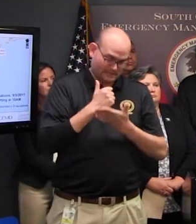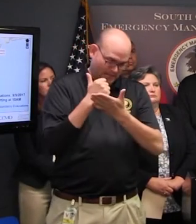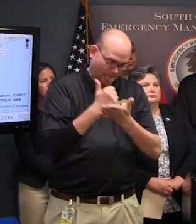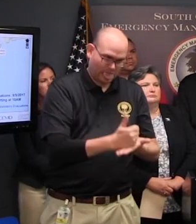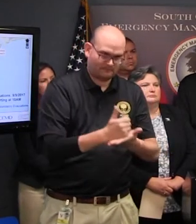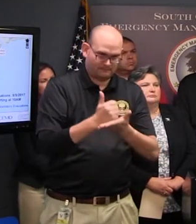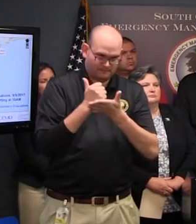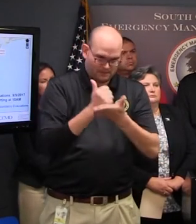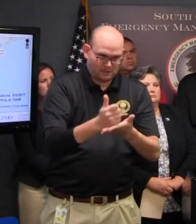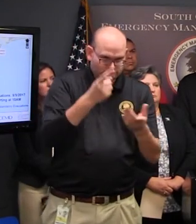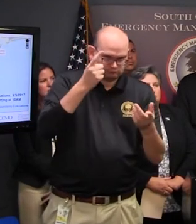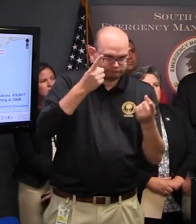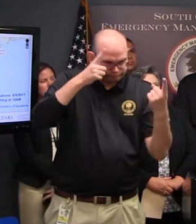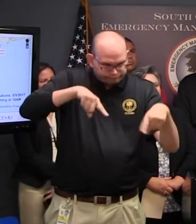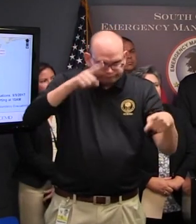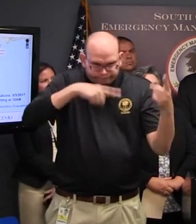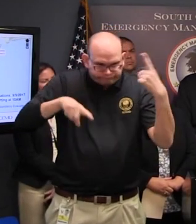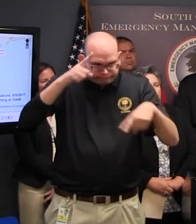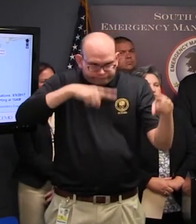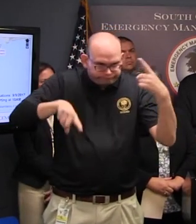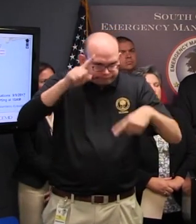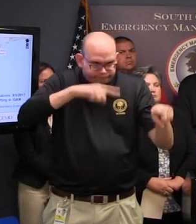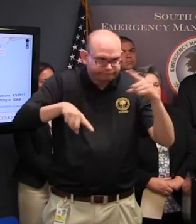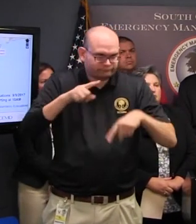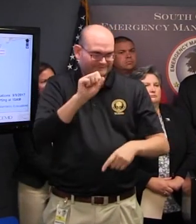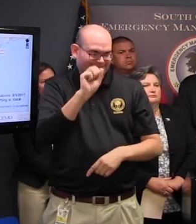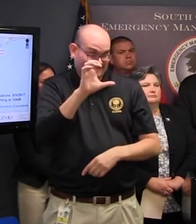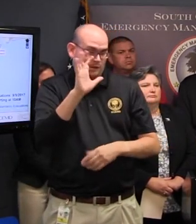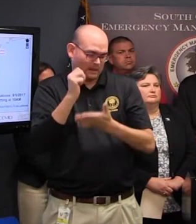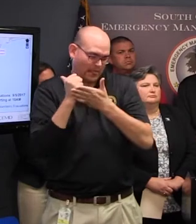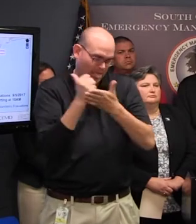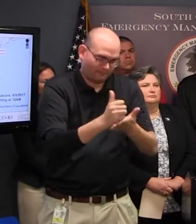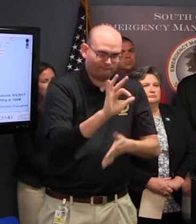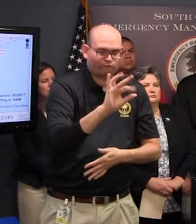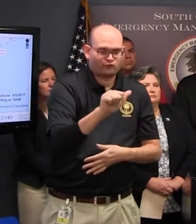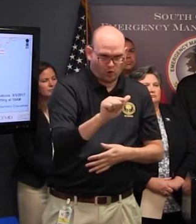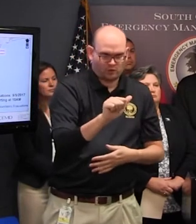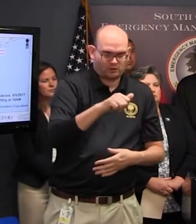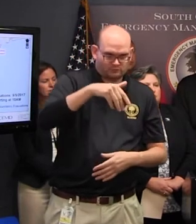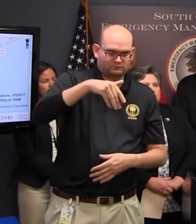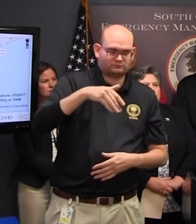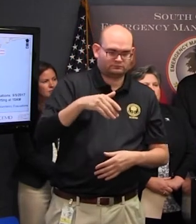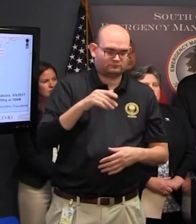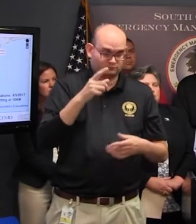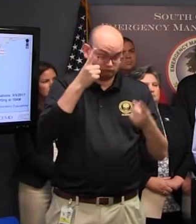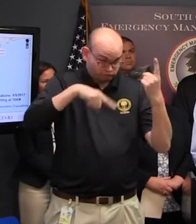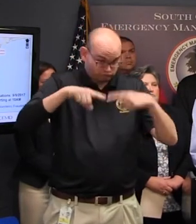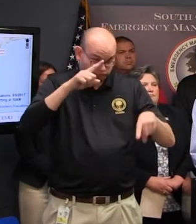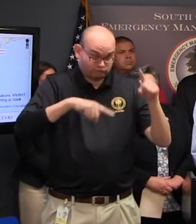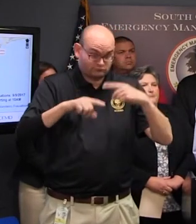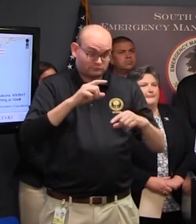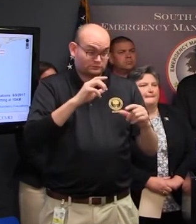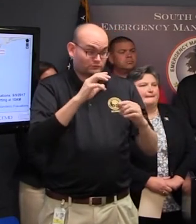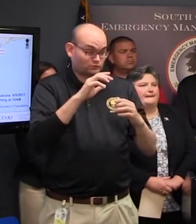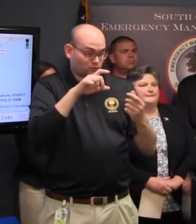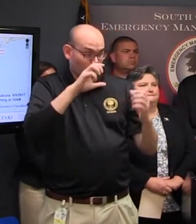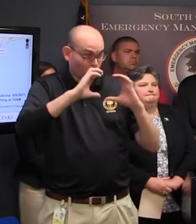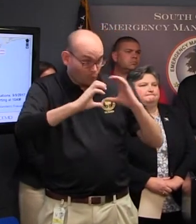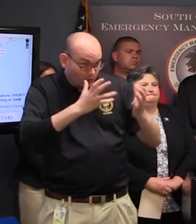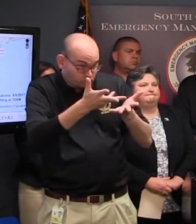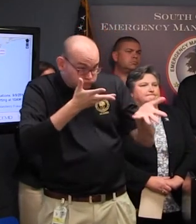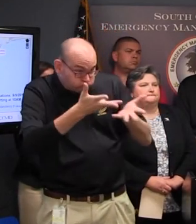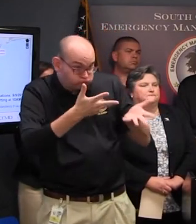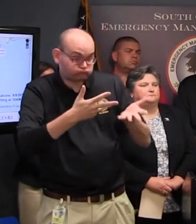of providing also we've had agreements and conversations about providing from South Carolina first